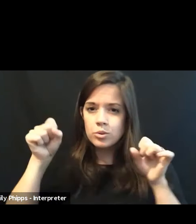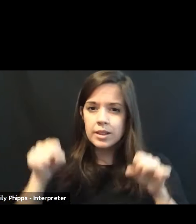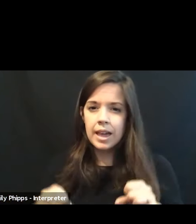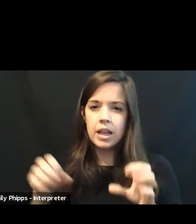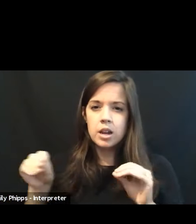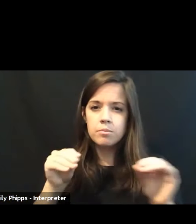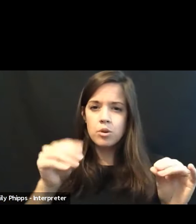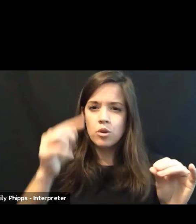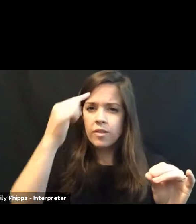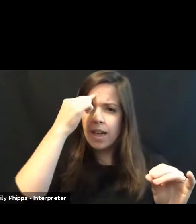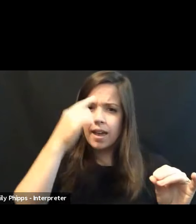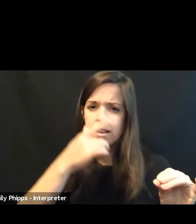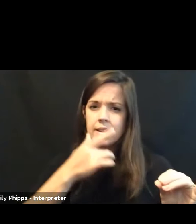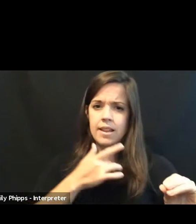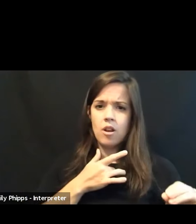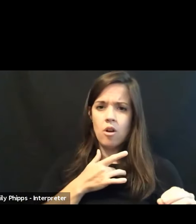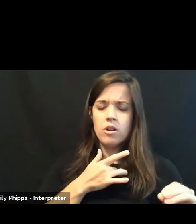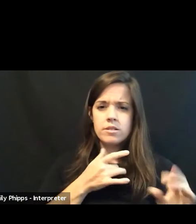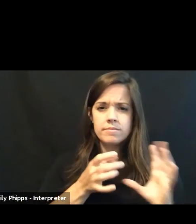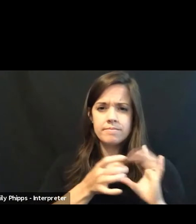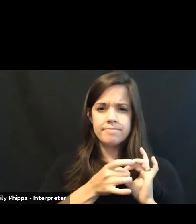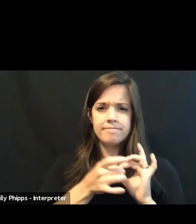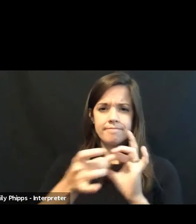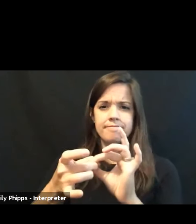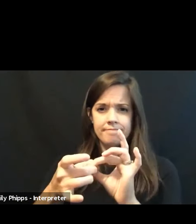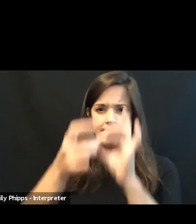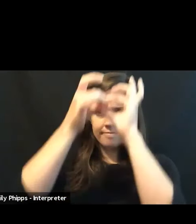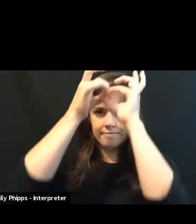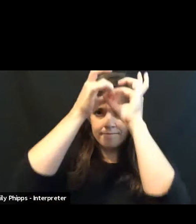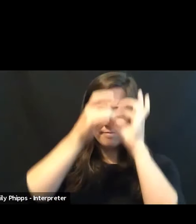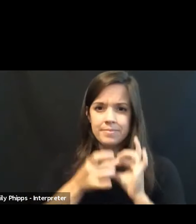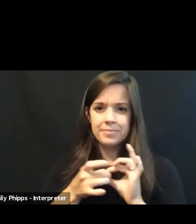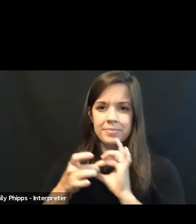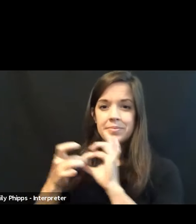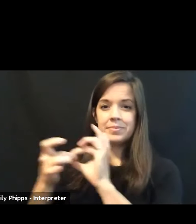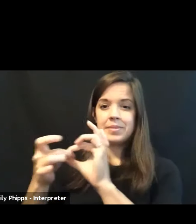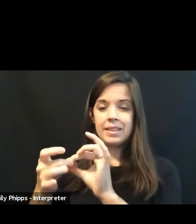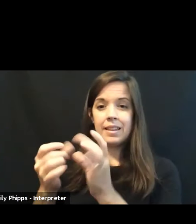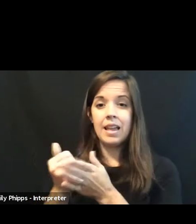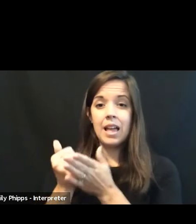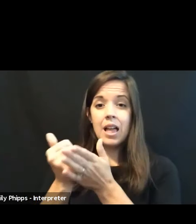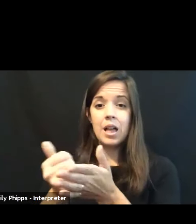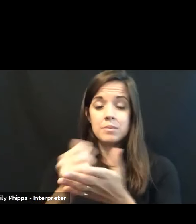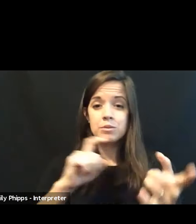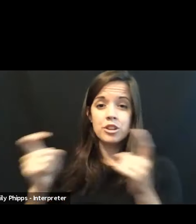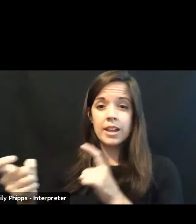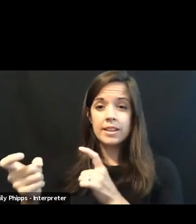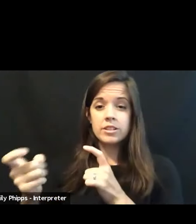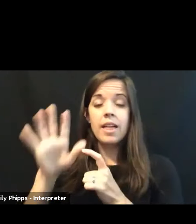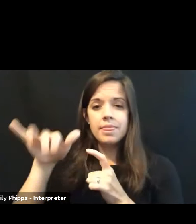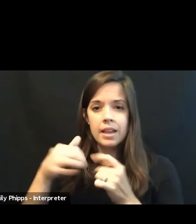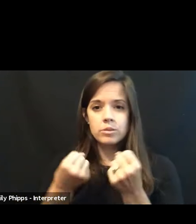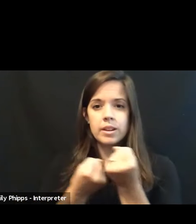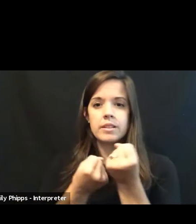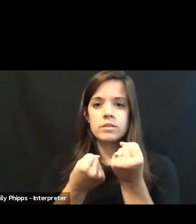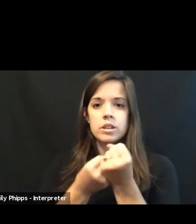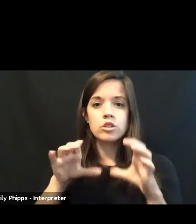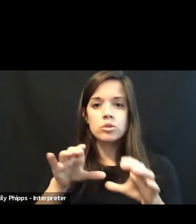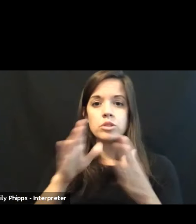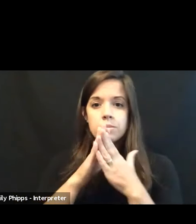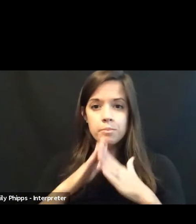and heart to come together, to move forward in some action, that's what I advocate, and that you do so peacefully,